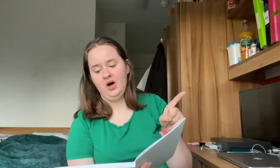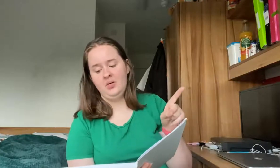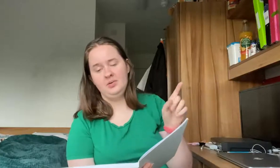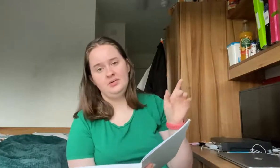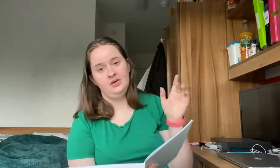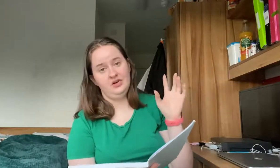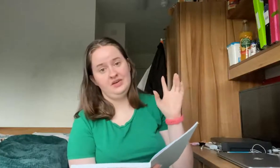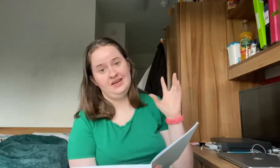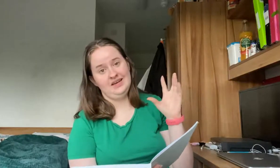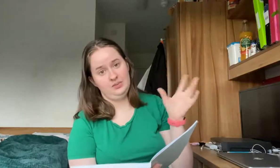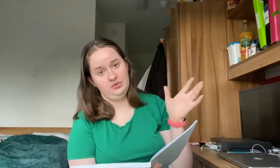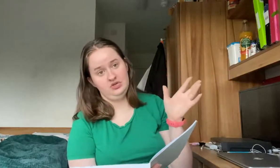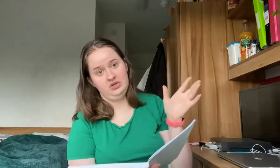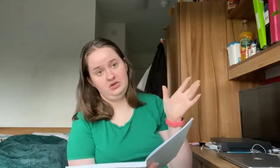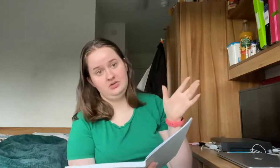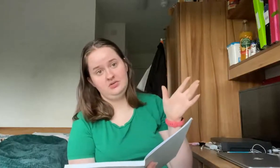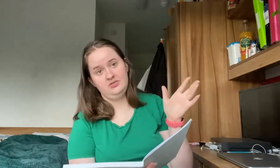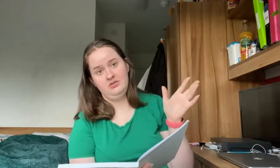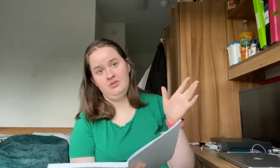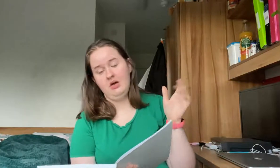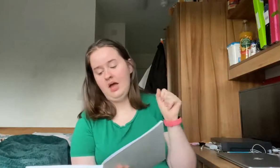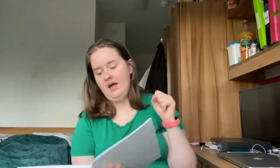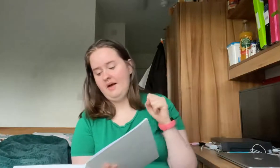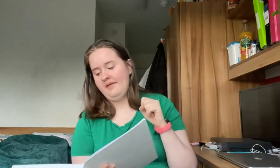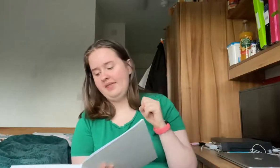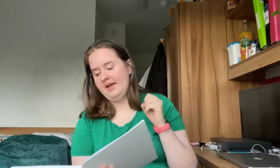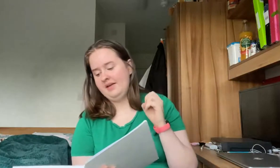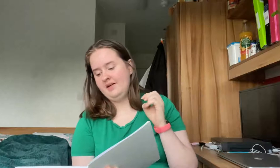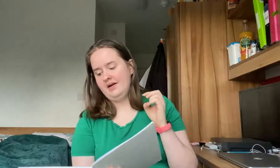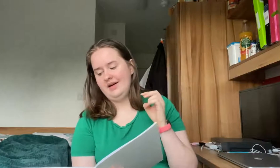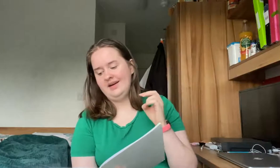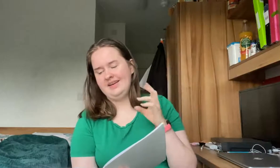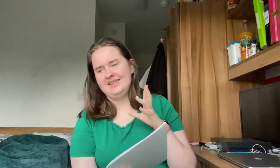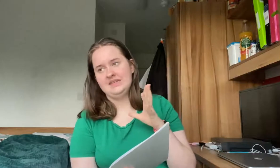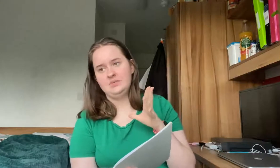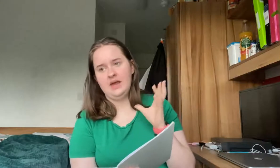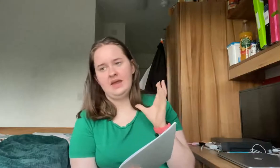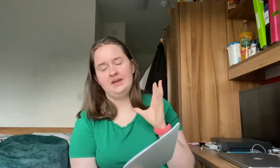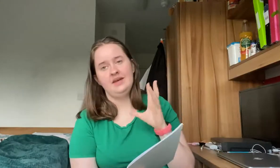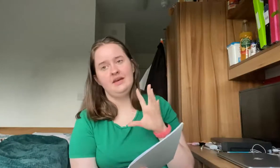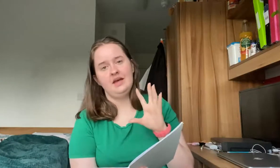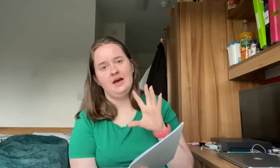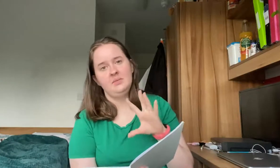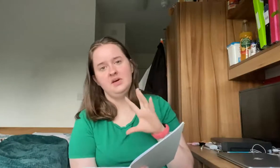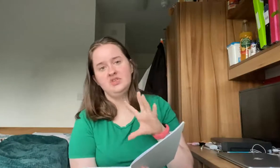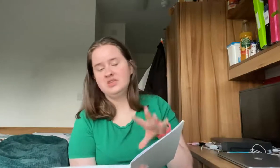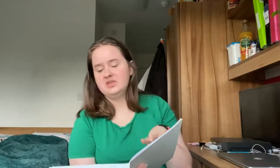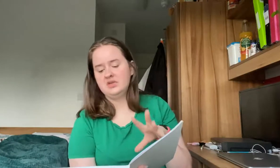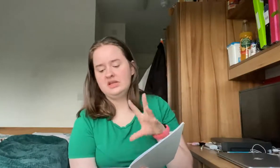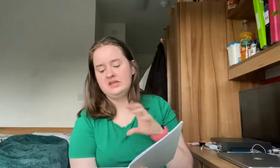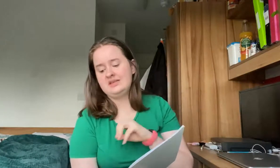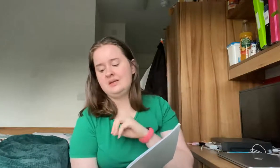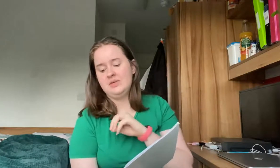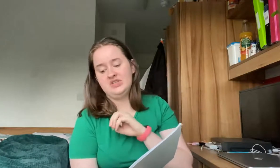-op on apple juice and then I did make an in-app purchase on the Disney Magic